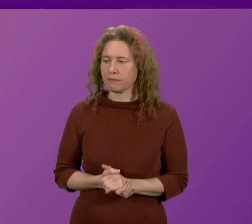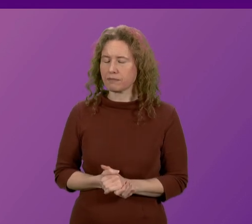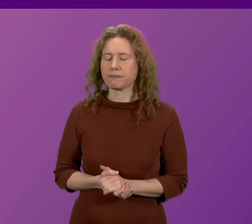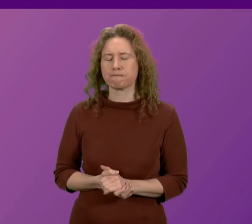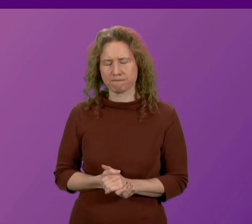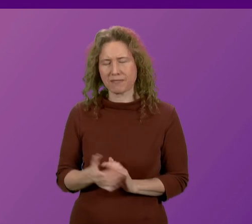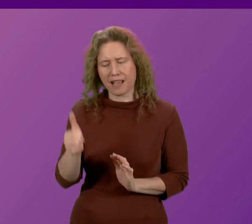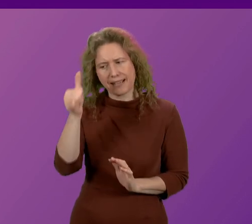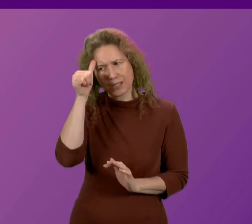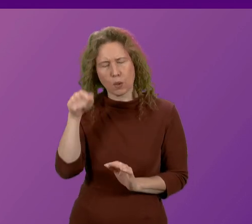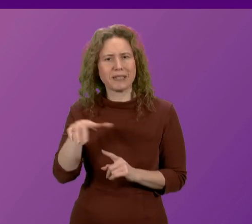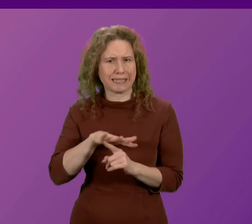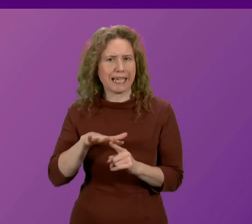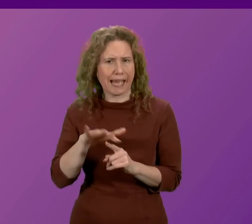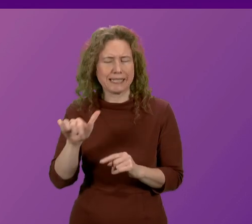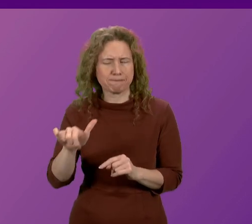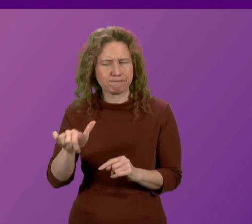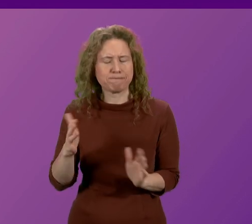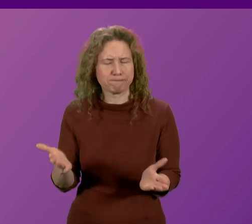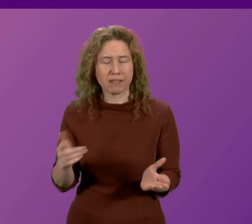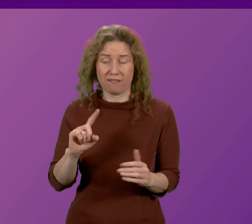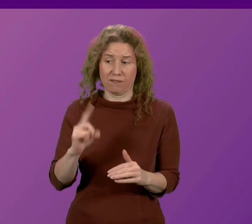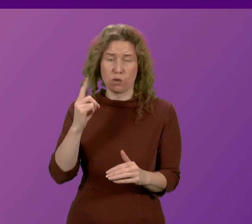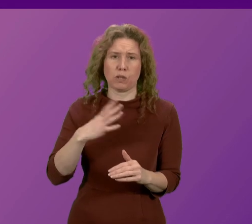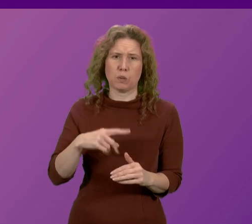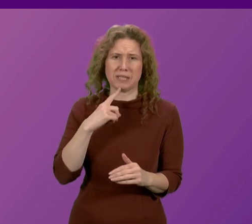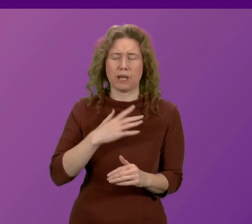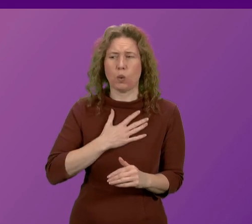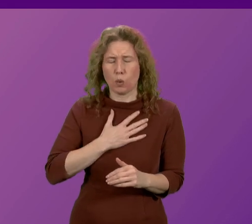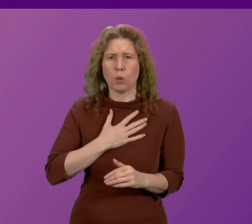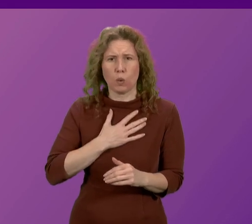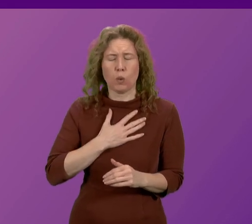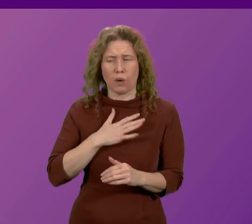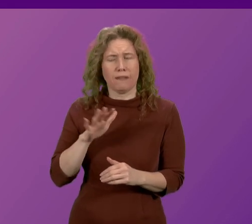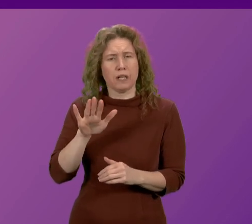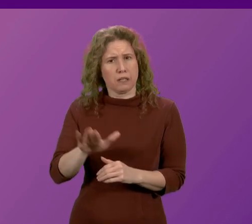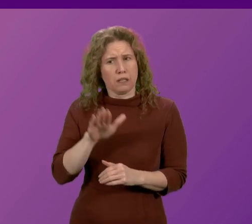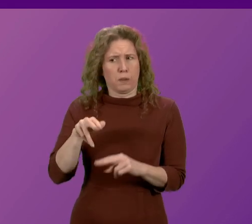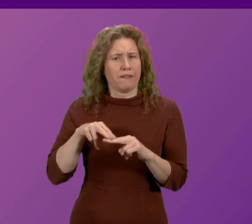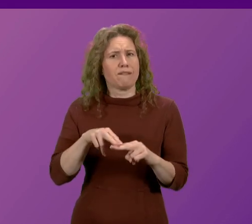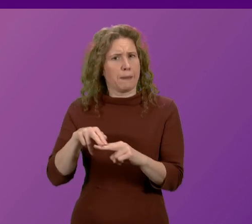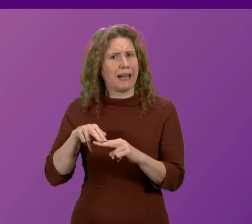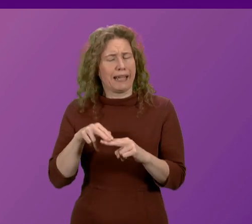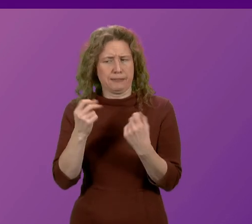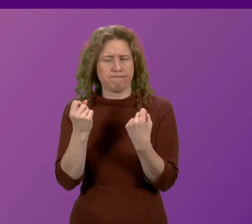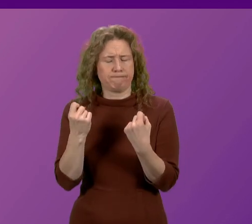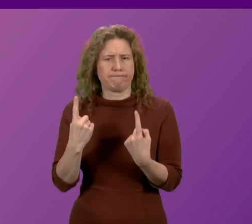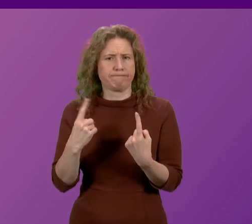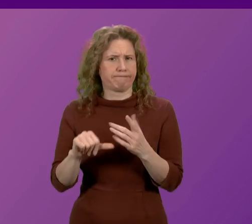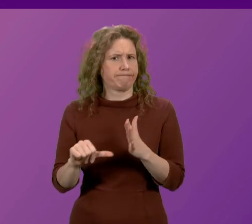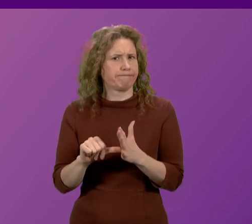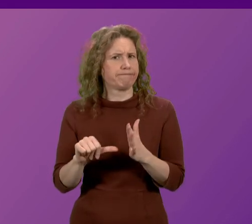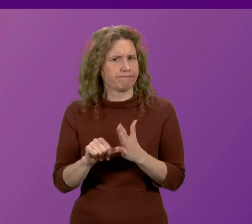I'm familiar with this case, and first of all, I want to say that I sympathise very much with the family involved, and I understand that